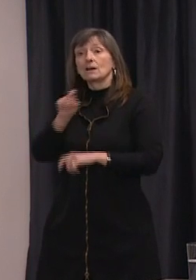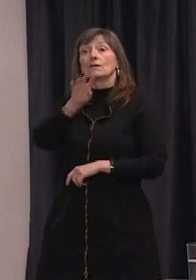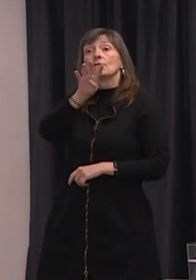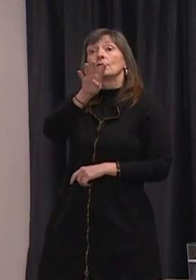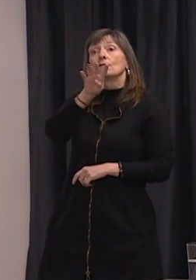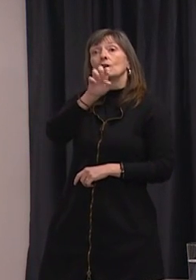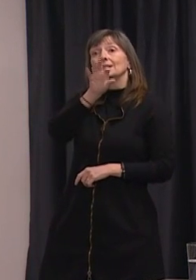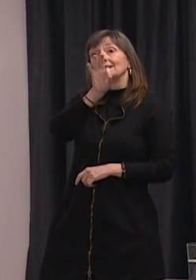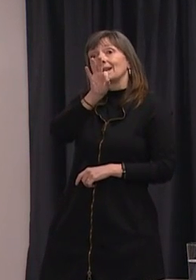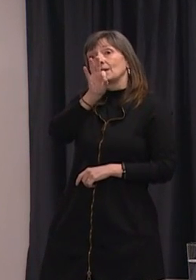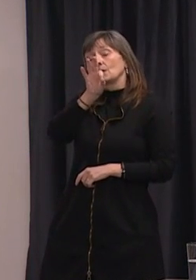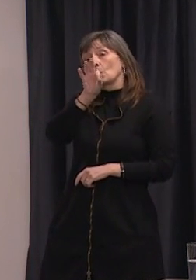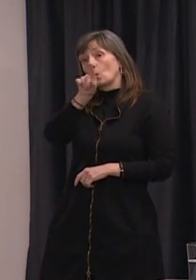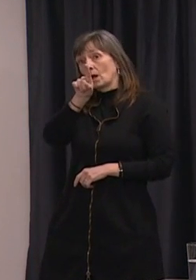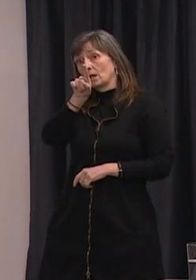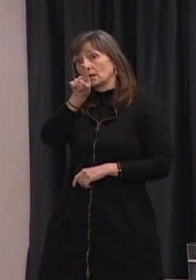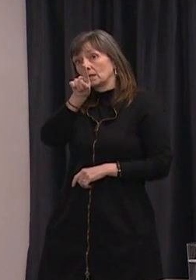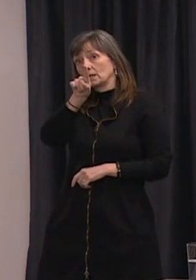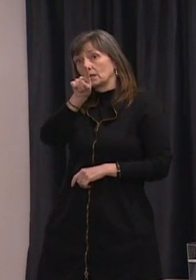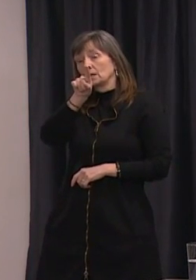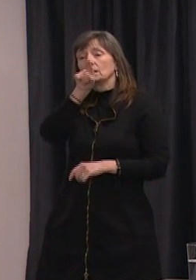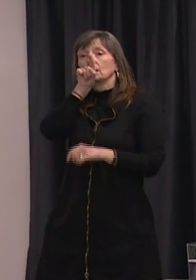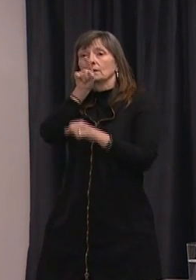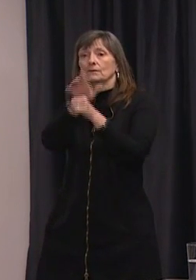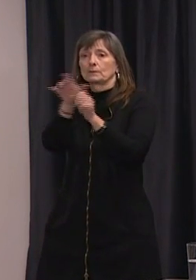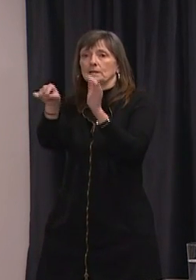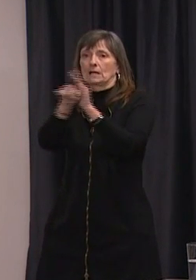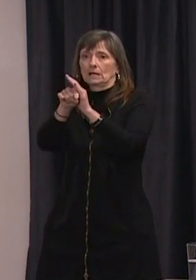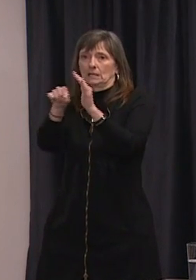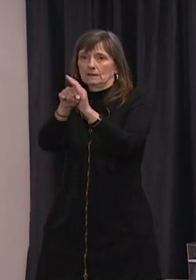191 have been confirmed negative.